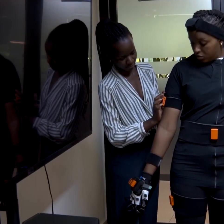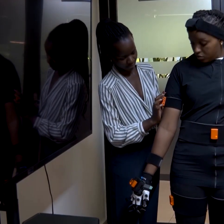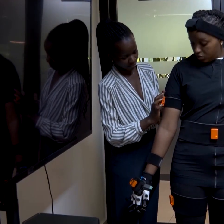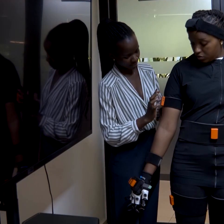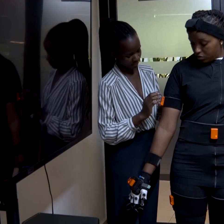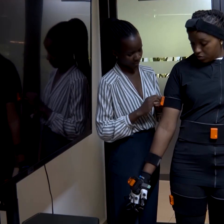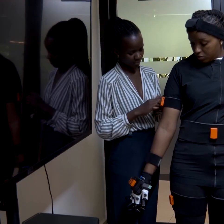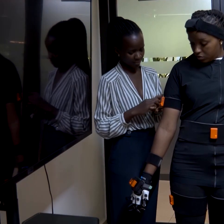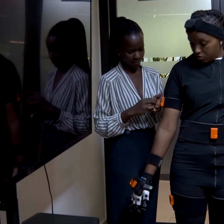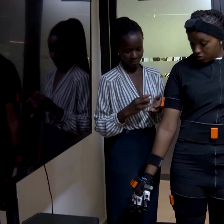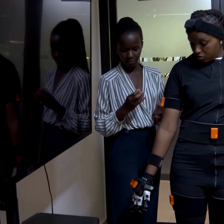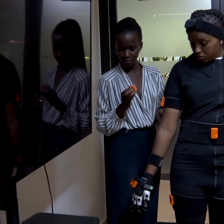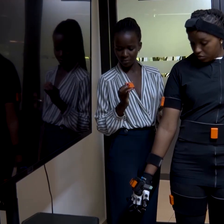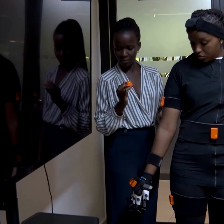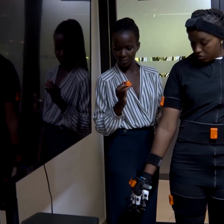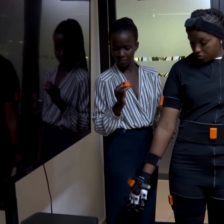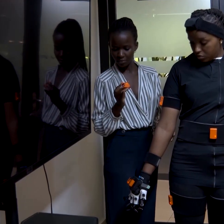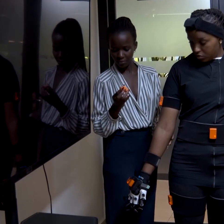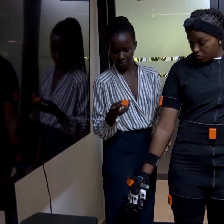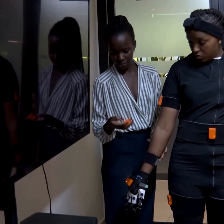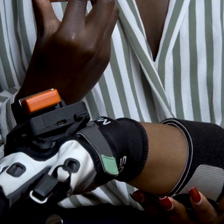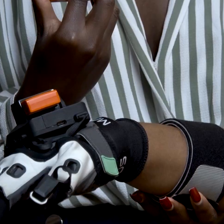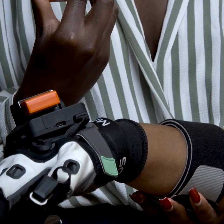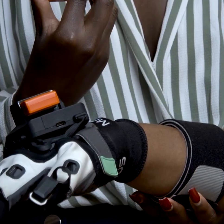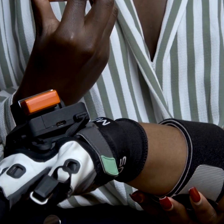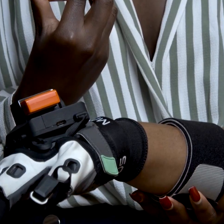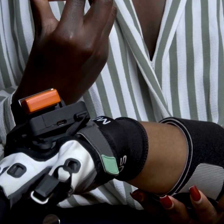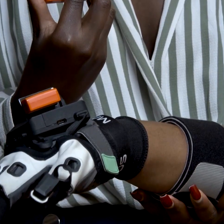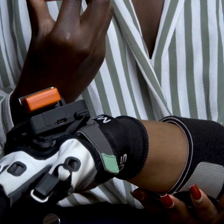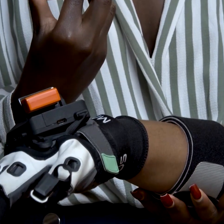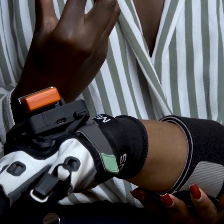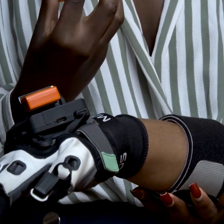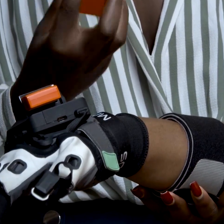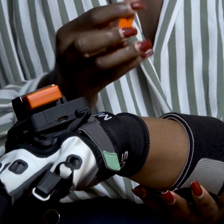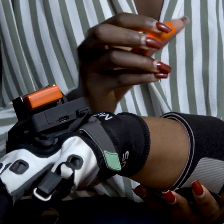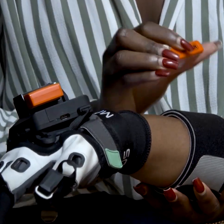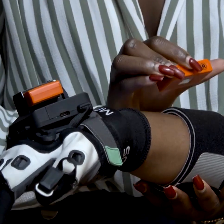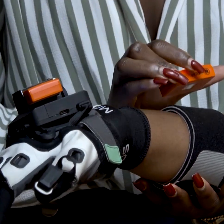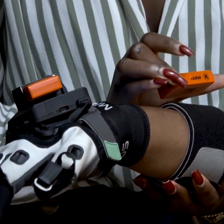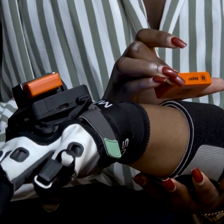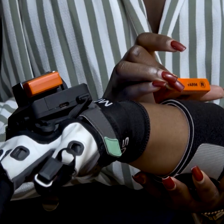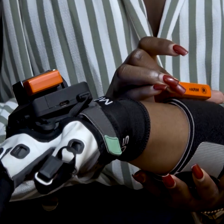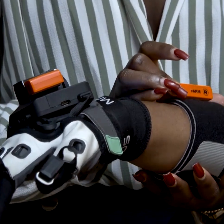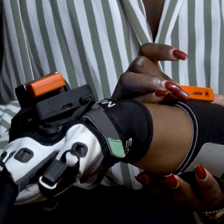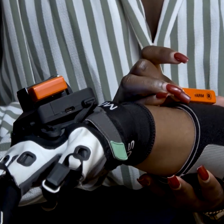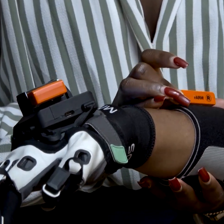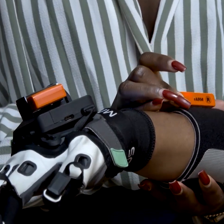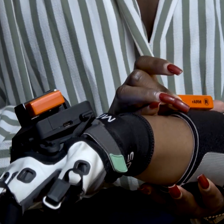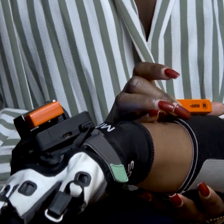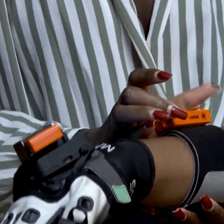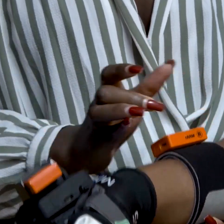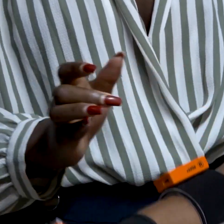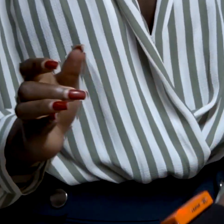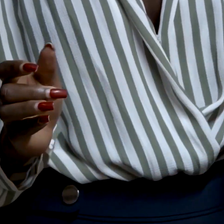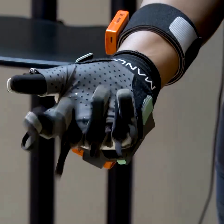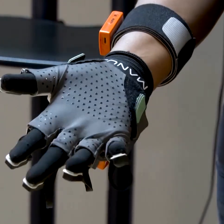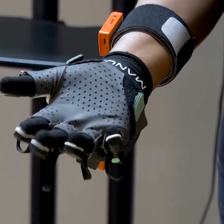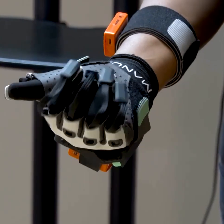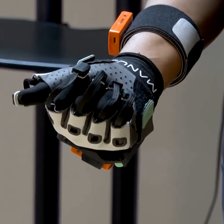culturally sensitive enough to serve them. They don't have access to a sign